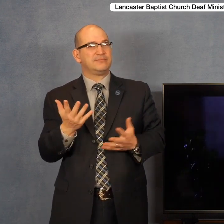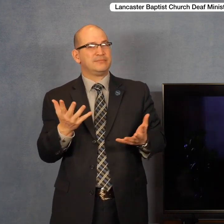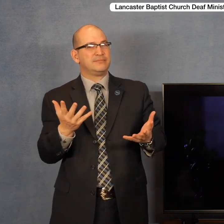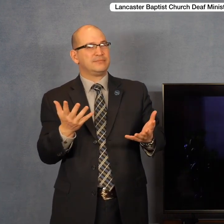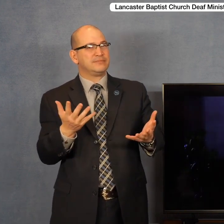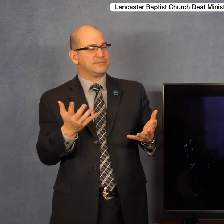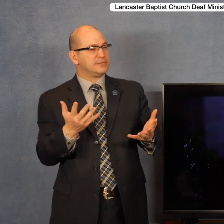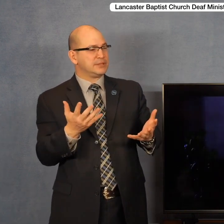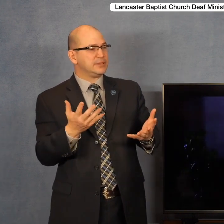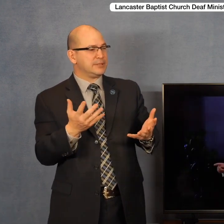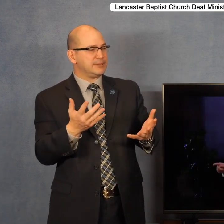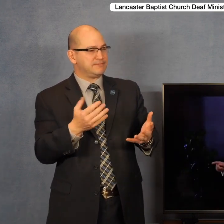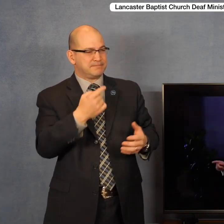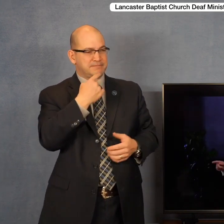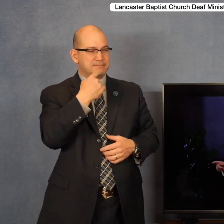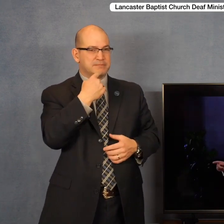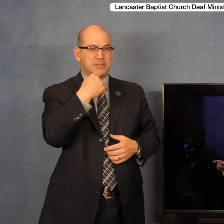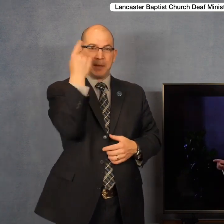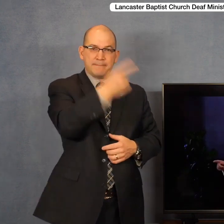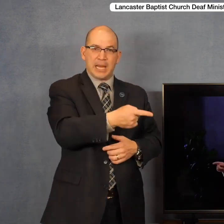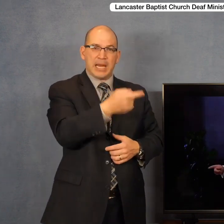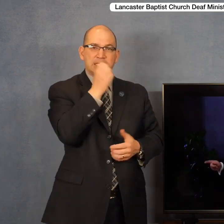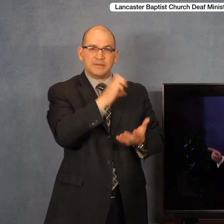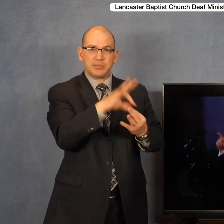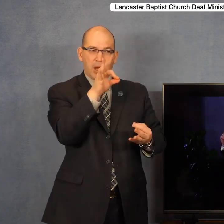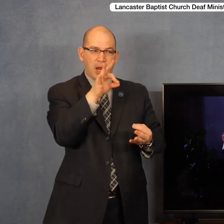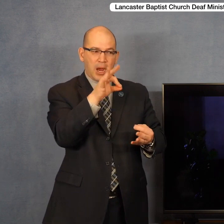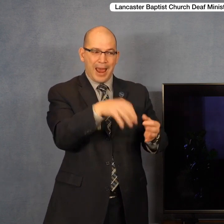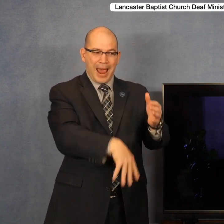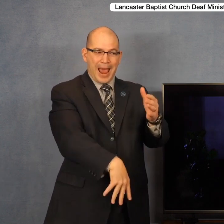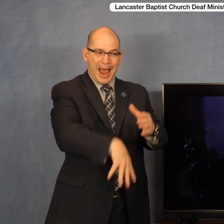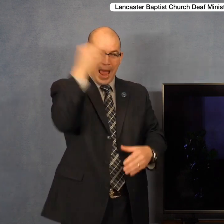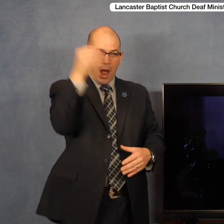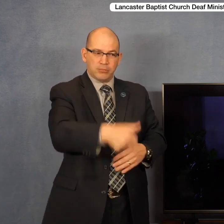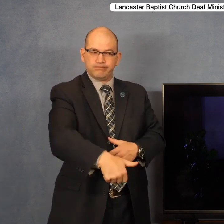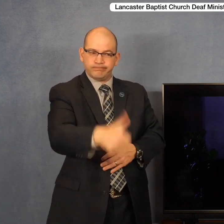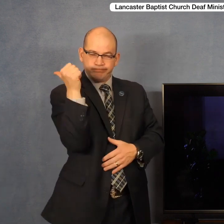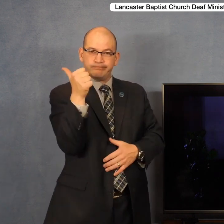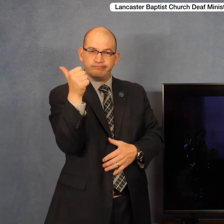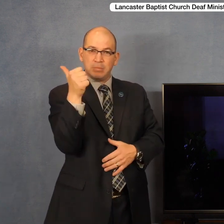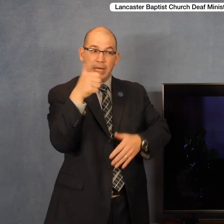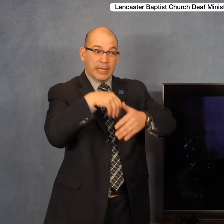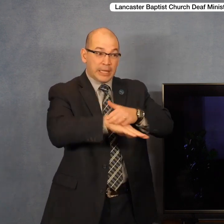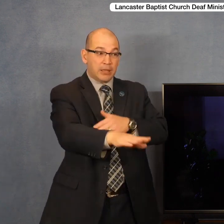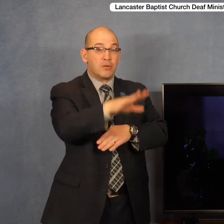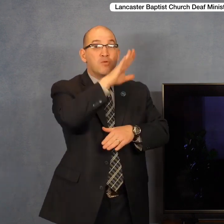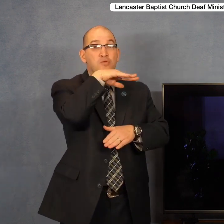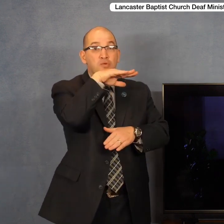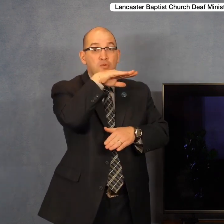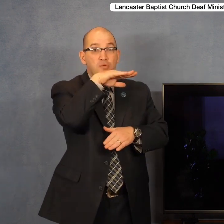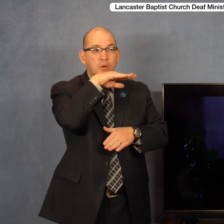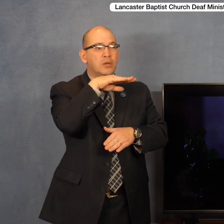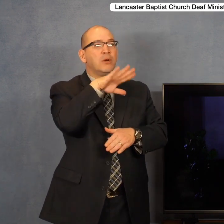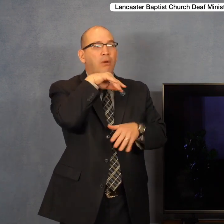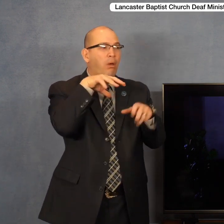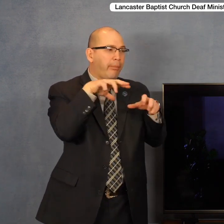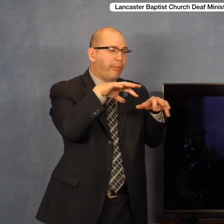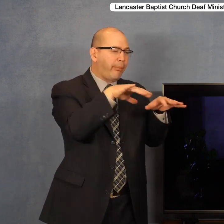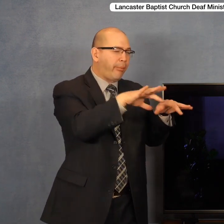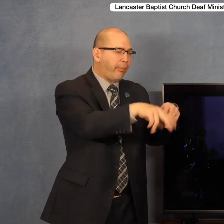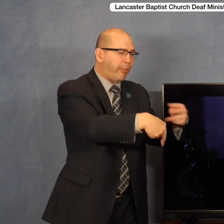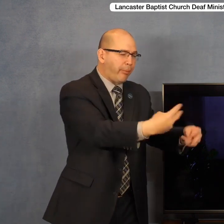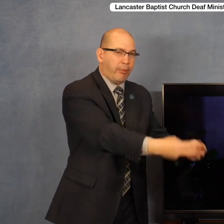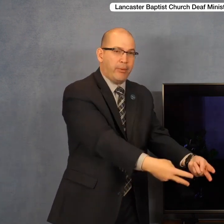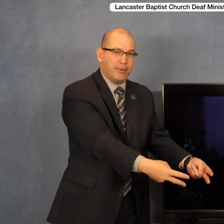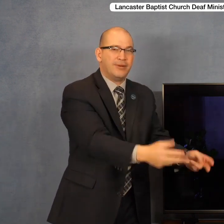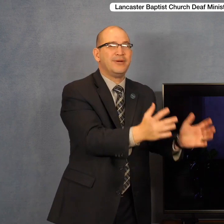spirits, cast them into these swine. They run ultimately back down into the water, illustrating